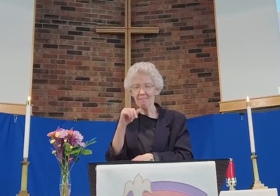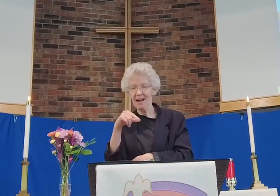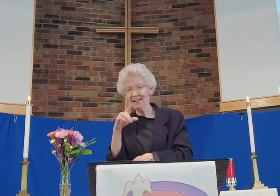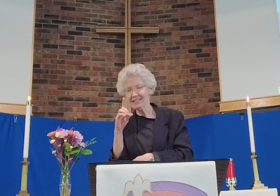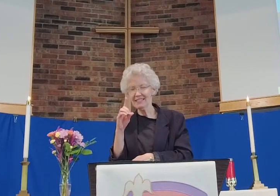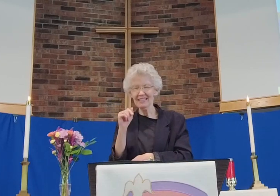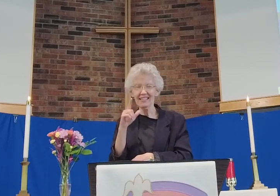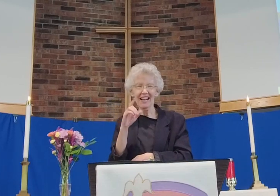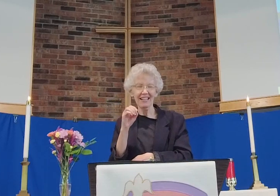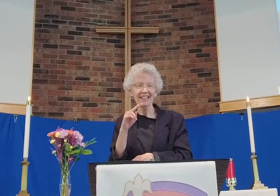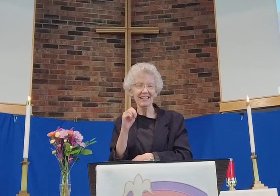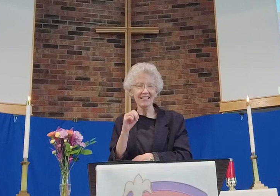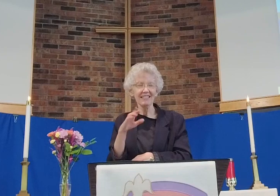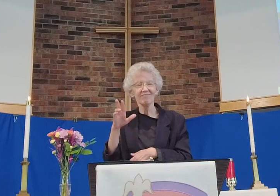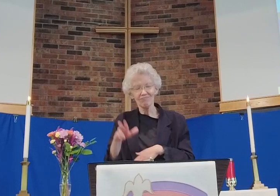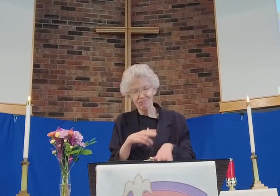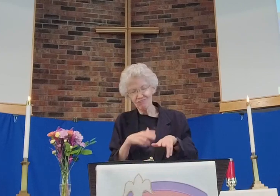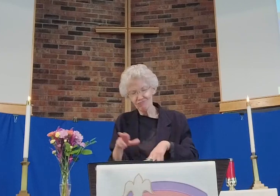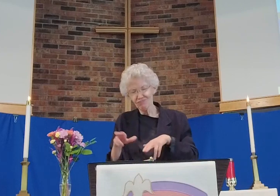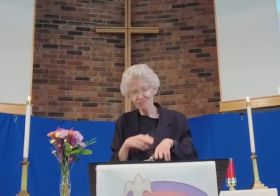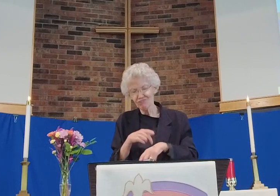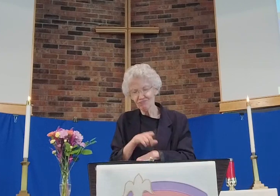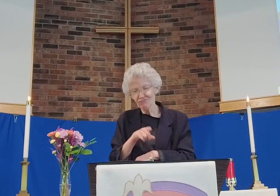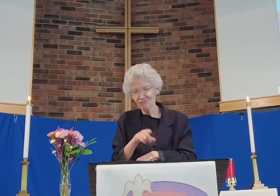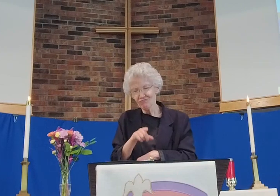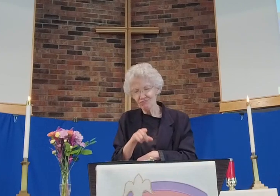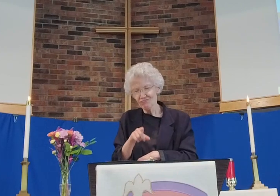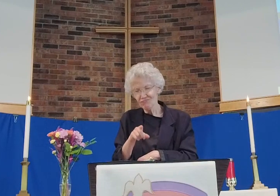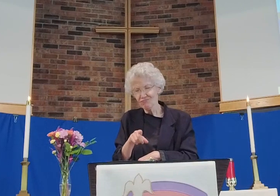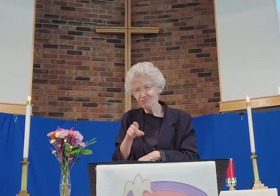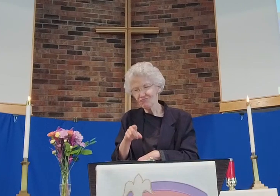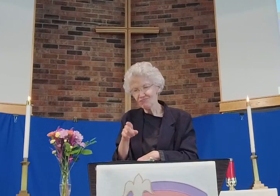Mary Magdalene went to the tomb